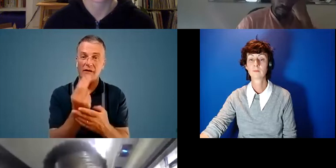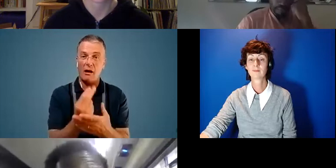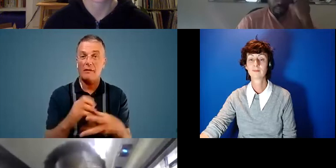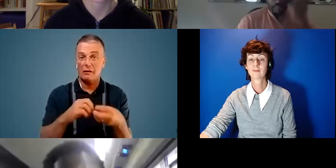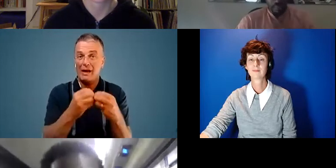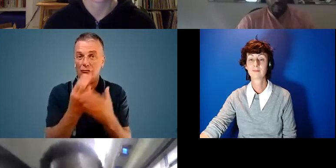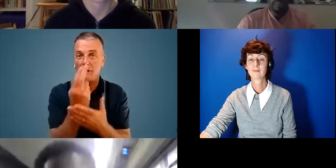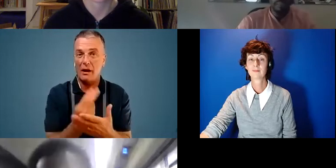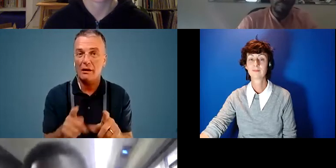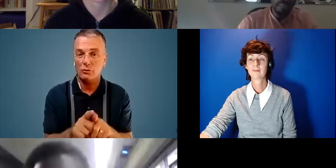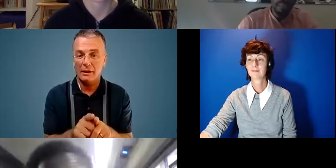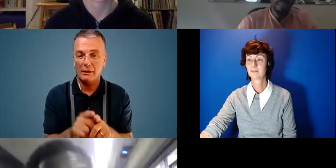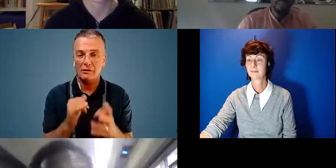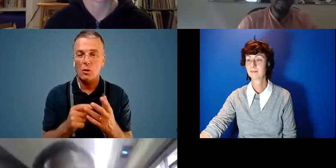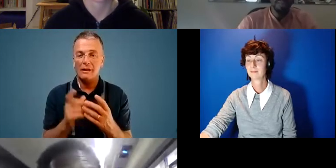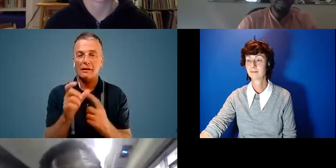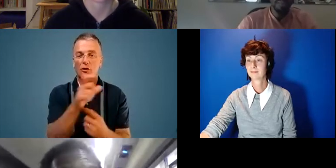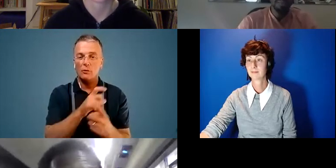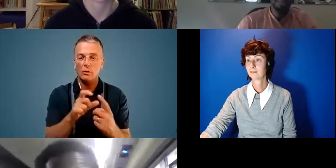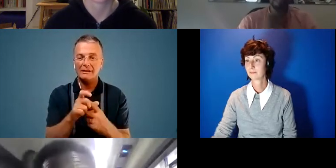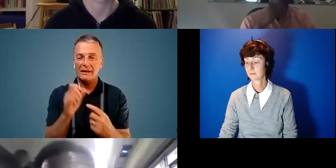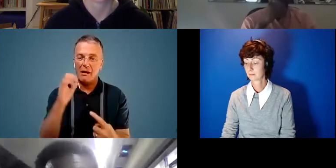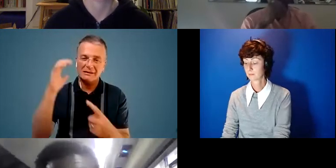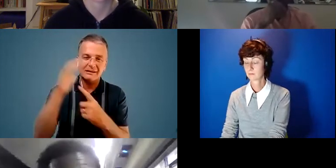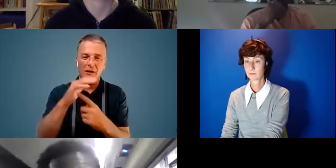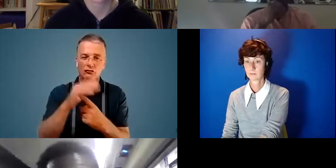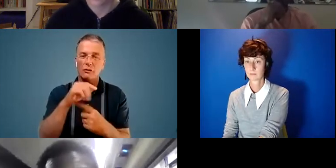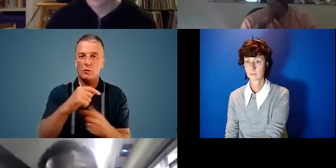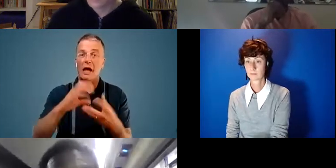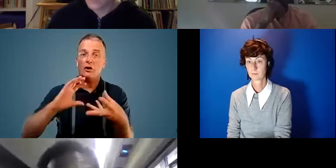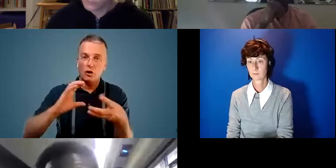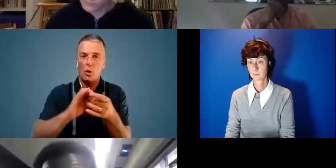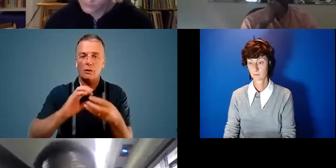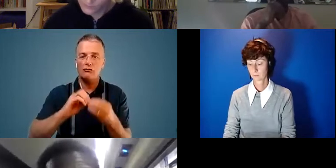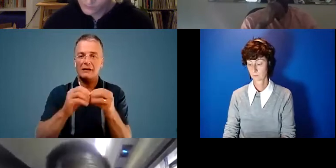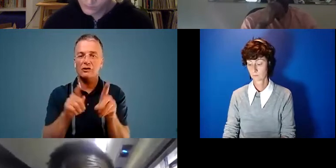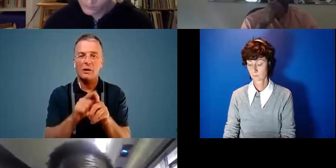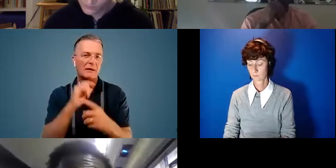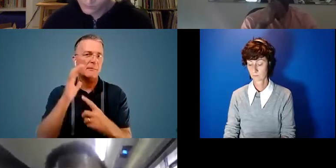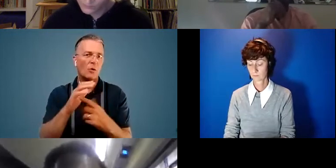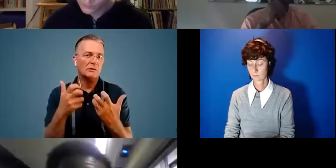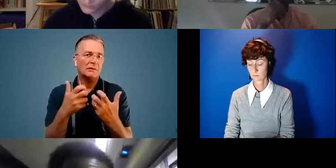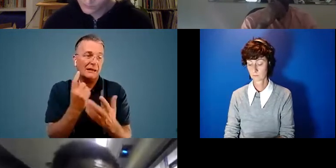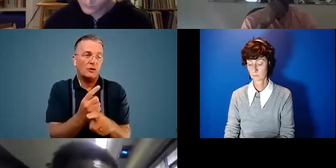art as well. So the community is central to that co-creation as well. That's very important in terms of how we work.